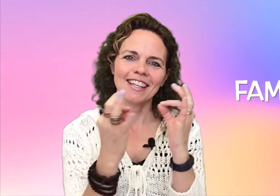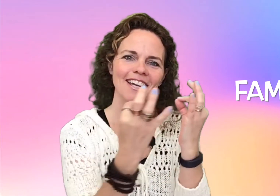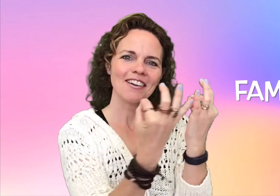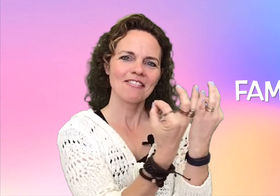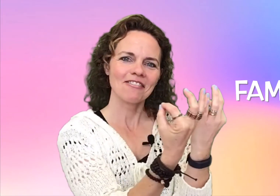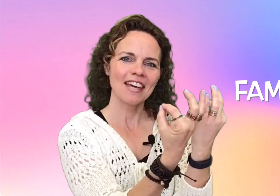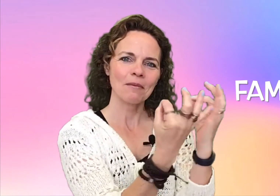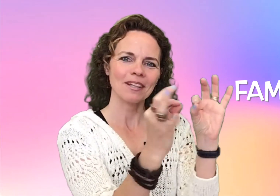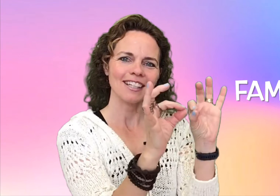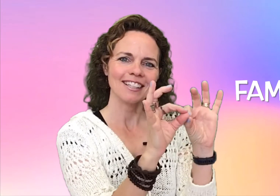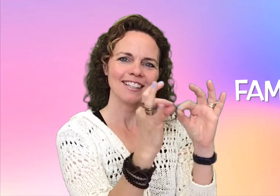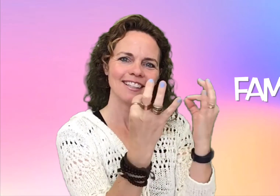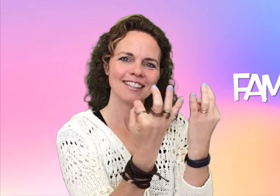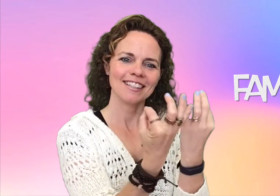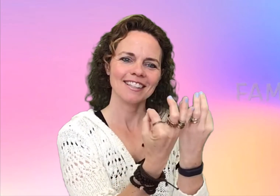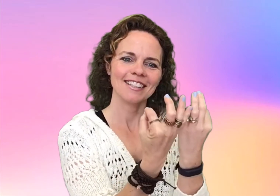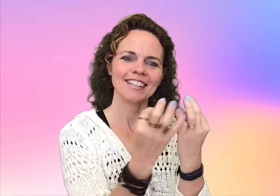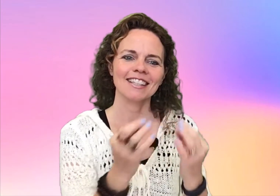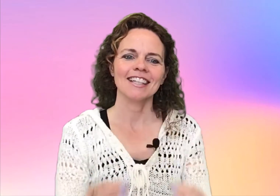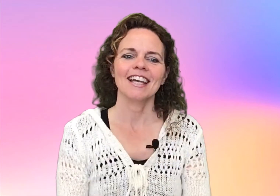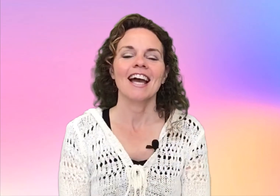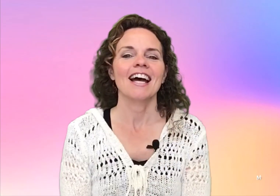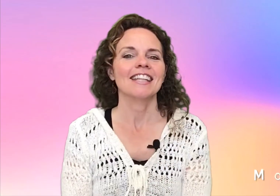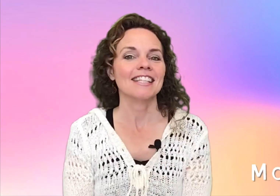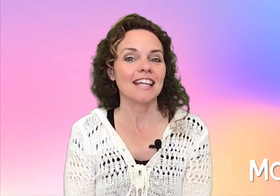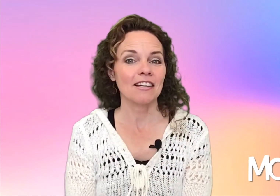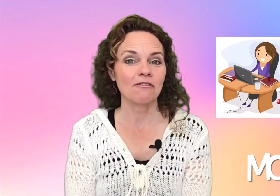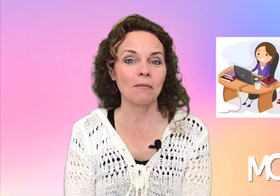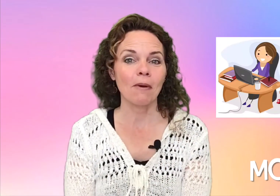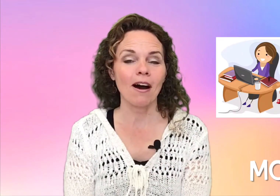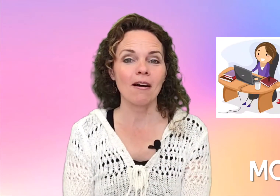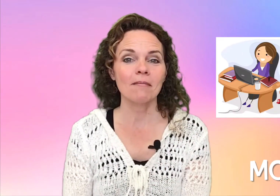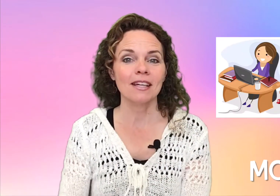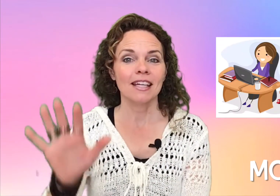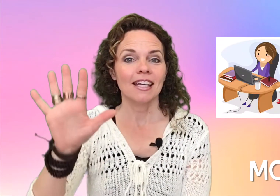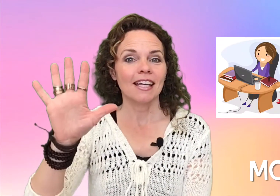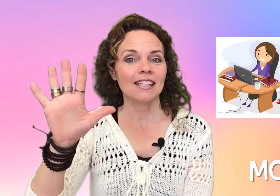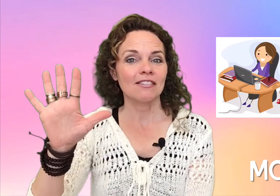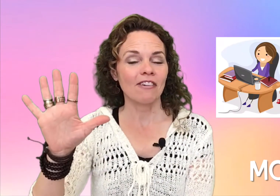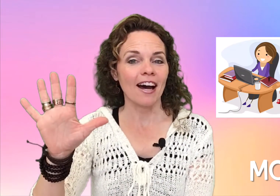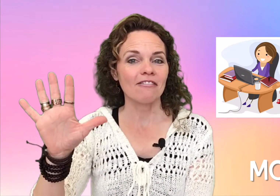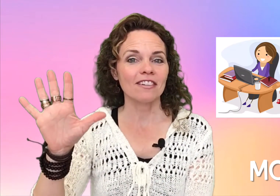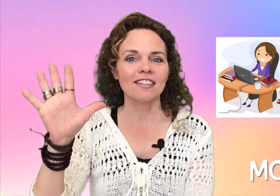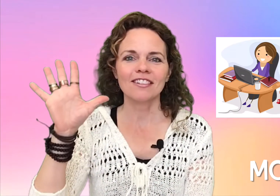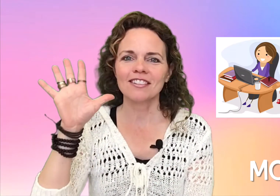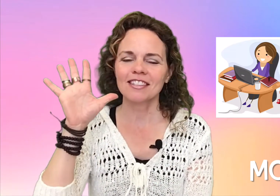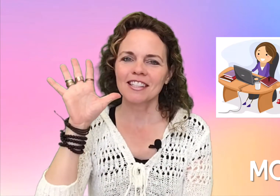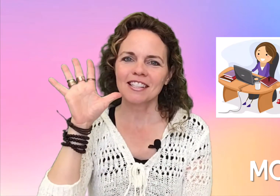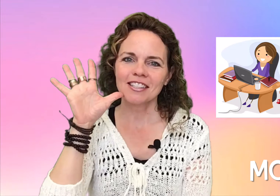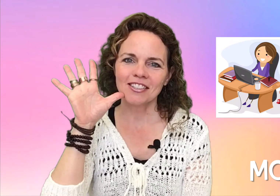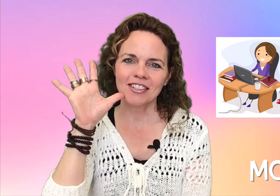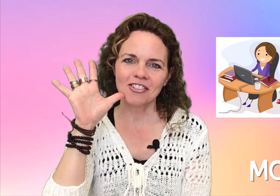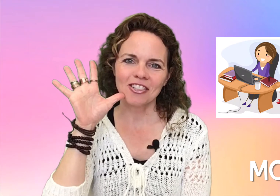Family. The sign for mom is five fingers to the chin.